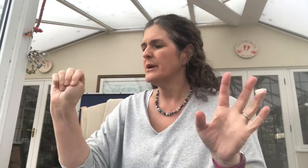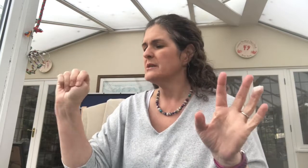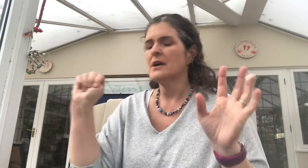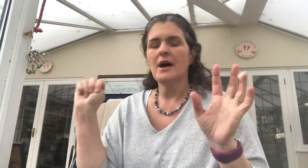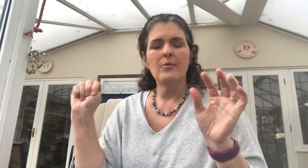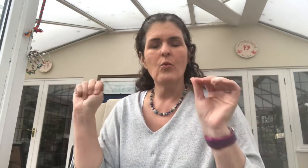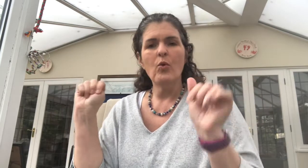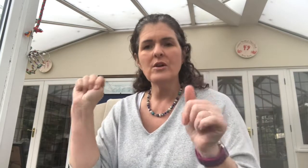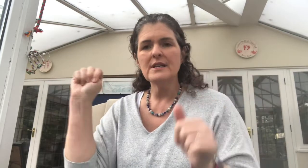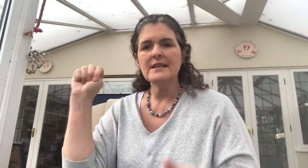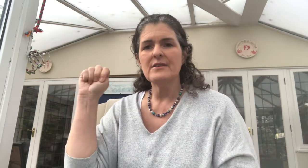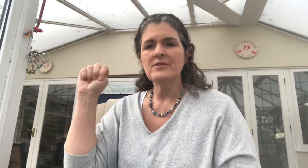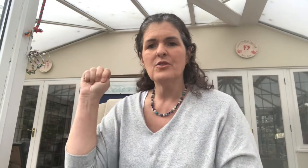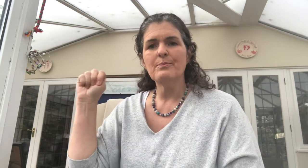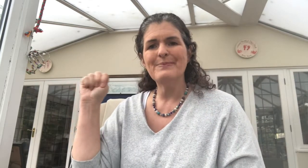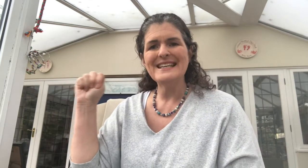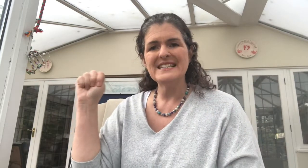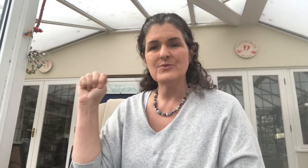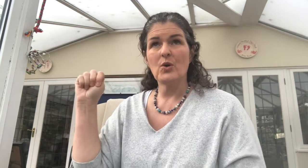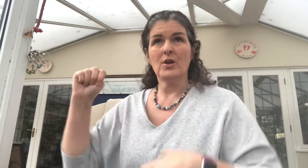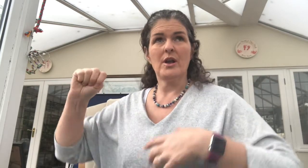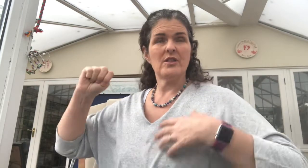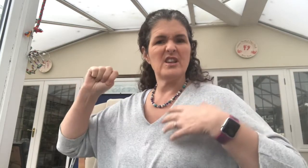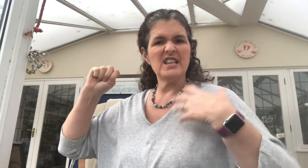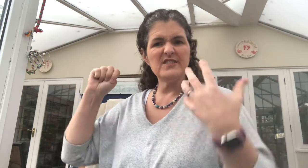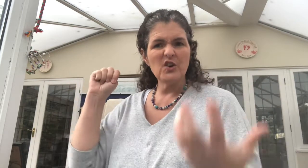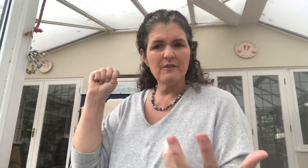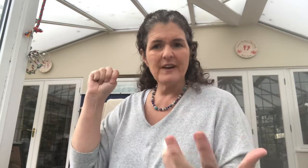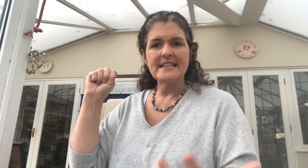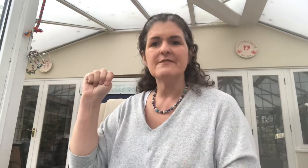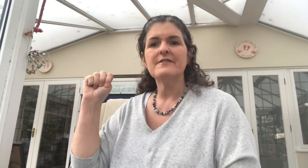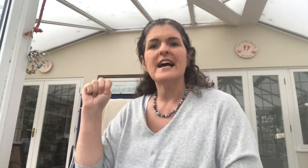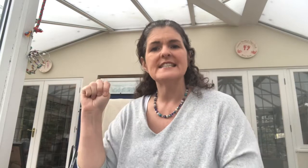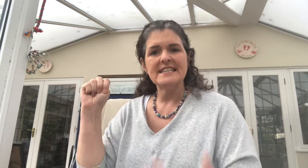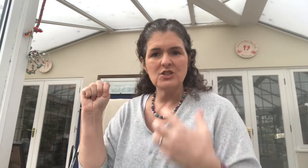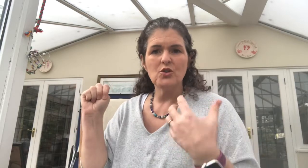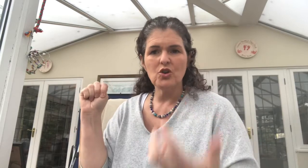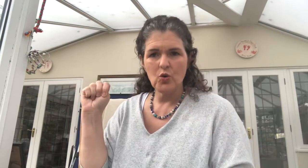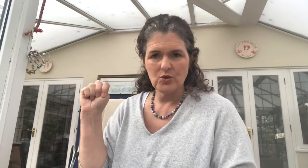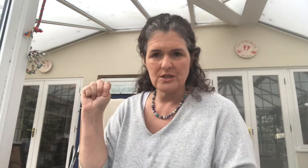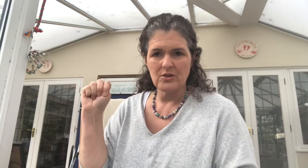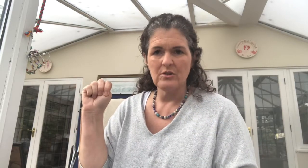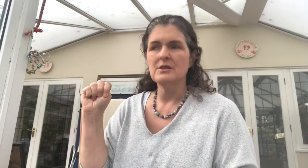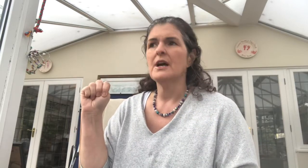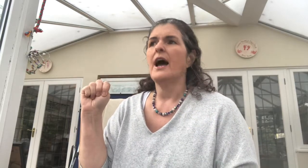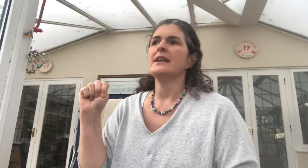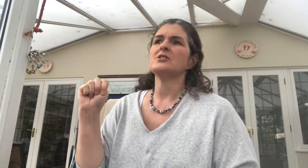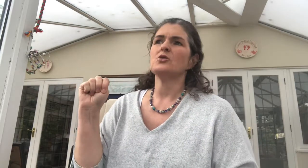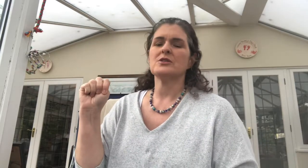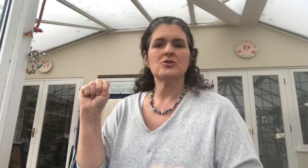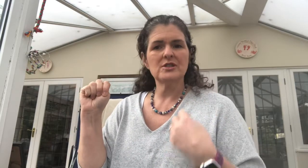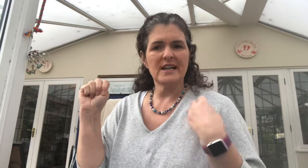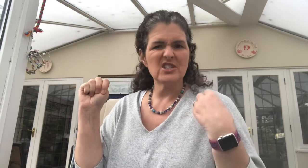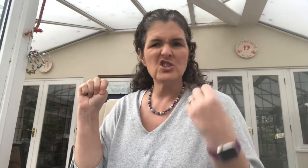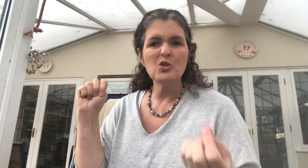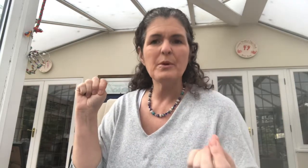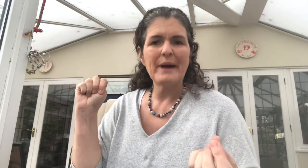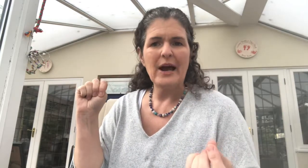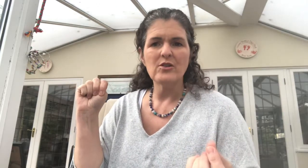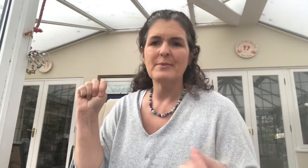But one, your biggest one that is for your fight-and-flight is your cortisol and it's also just kind of super powered by